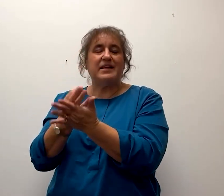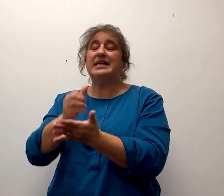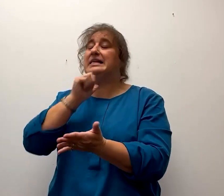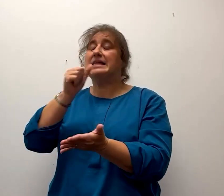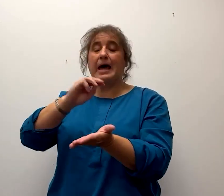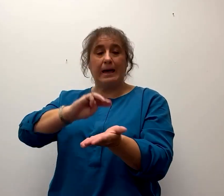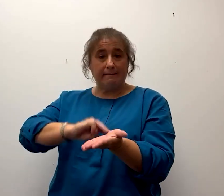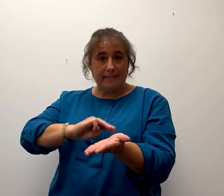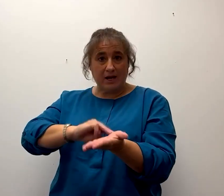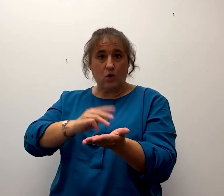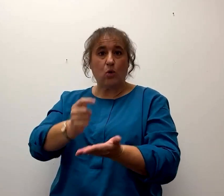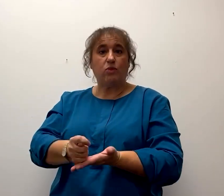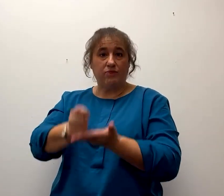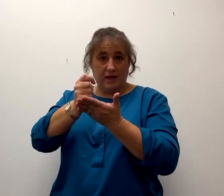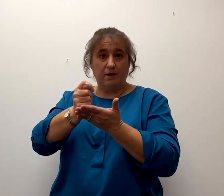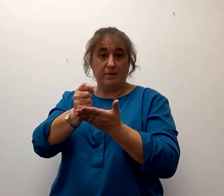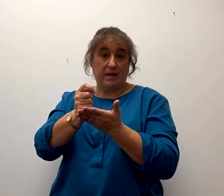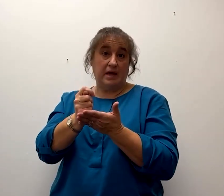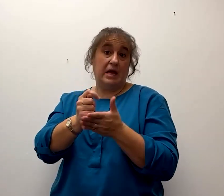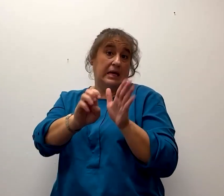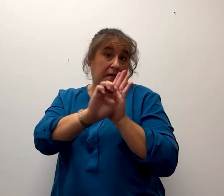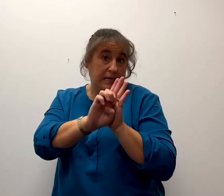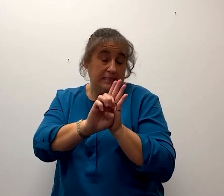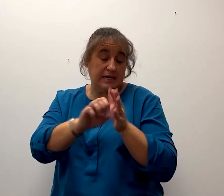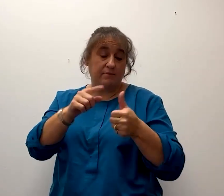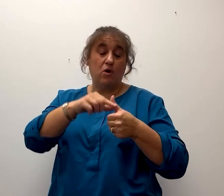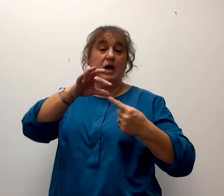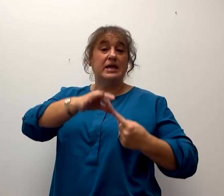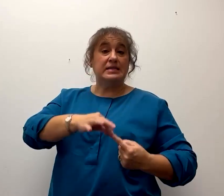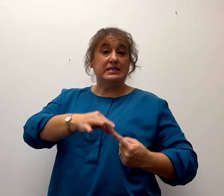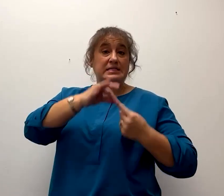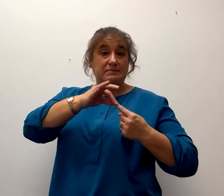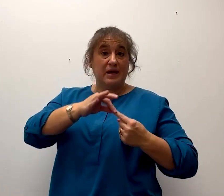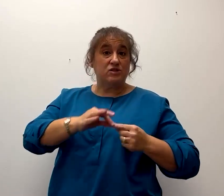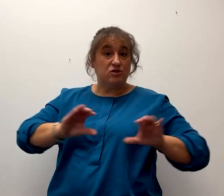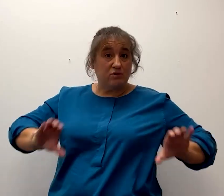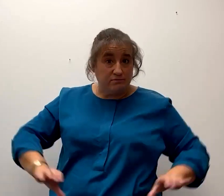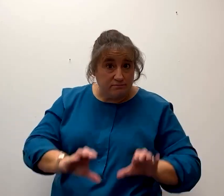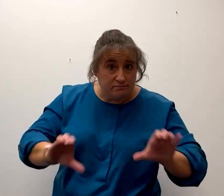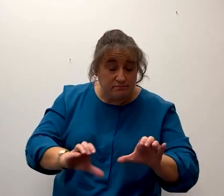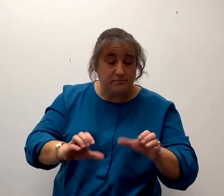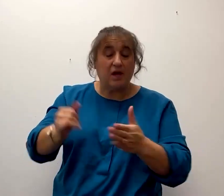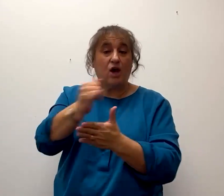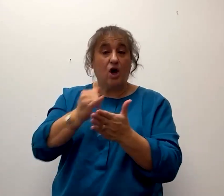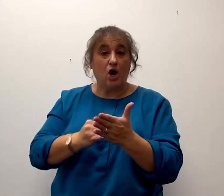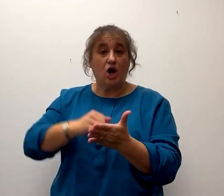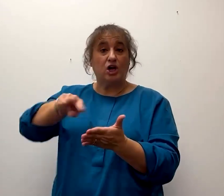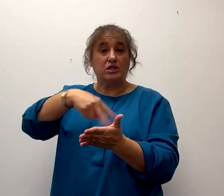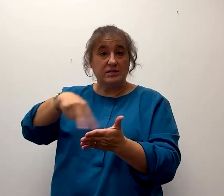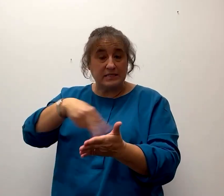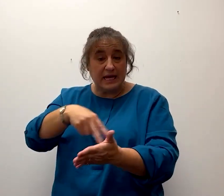These may include specialized recreation, art, dance, music, and others.